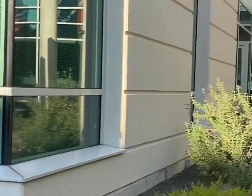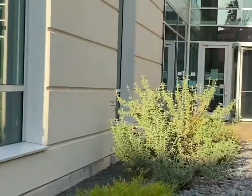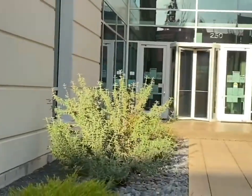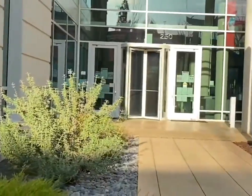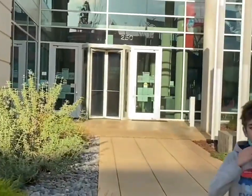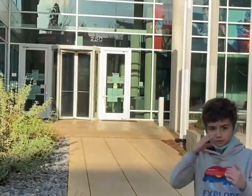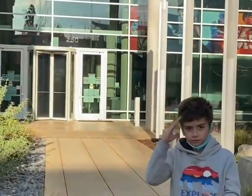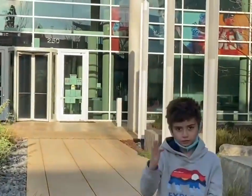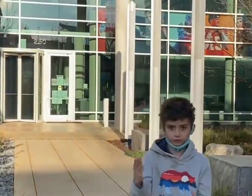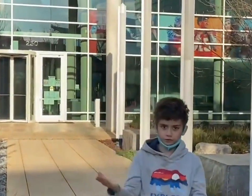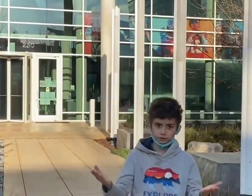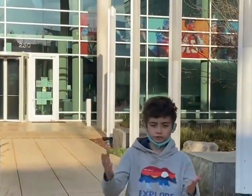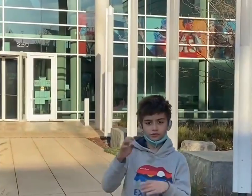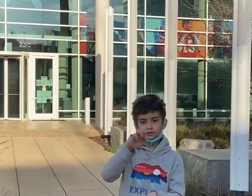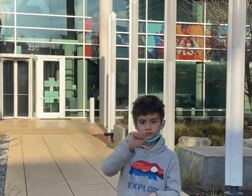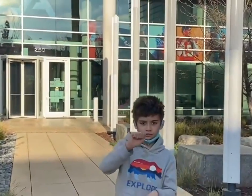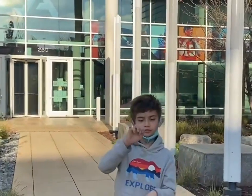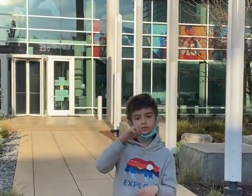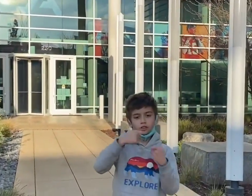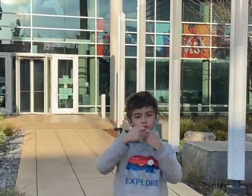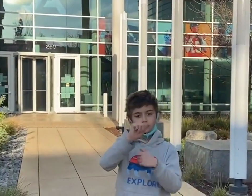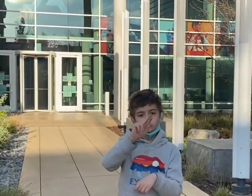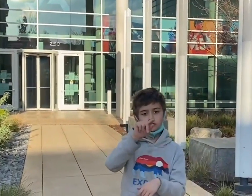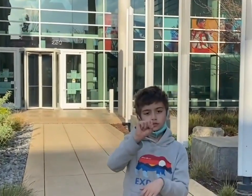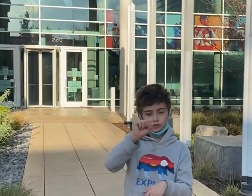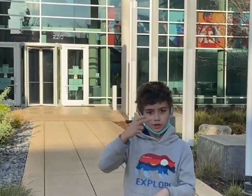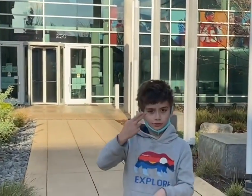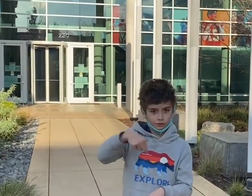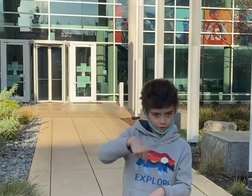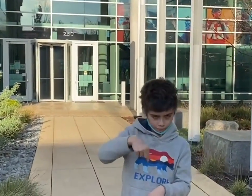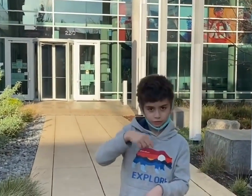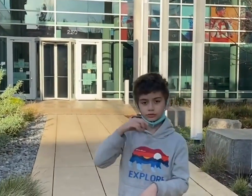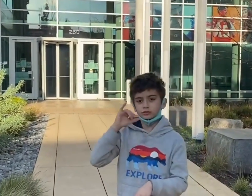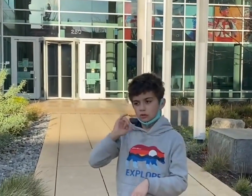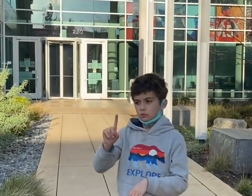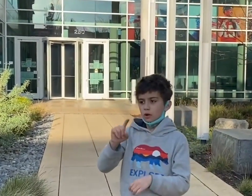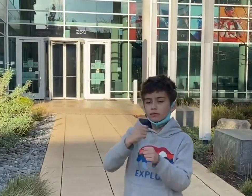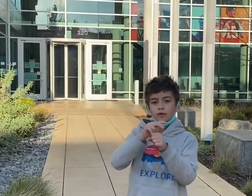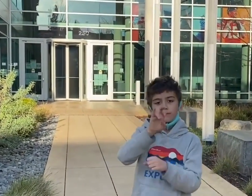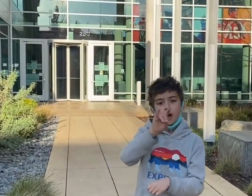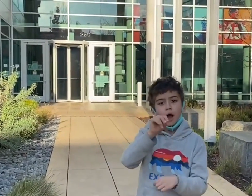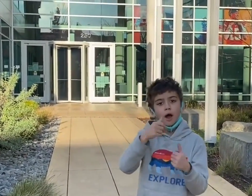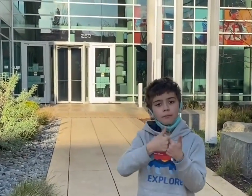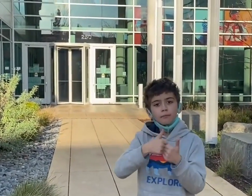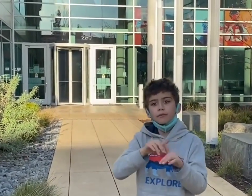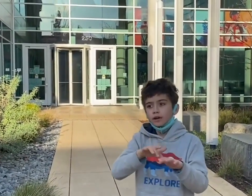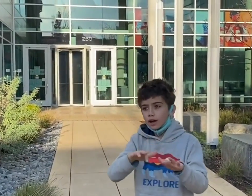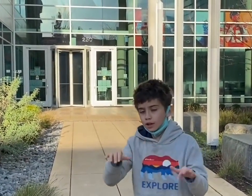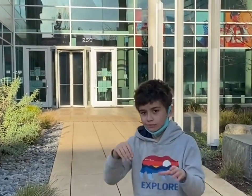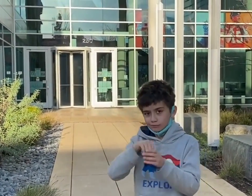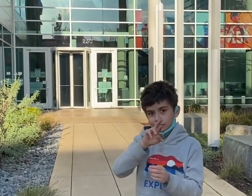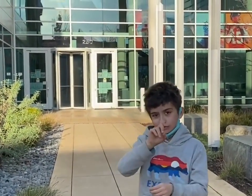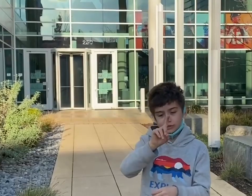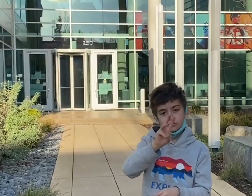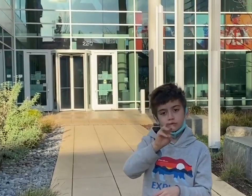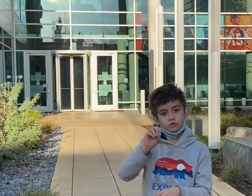Hi, we're here at the headquarters for Electronic Arts, or EA Games, where they make all their video games, located in Redwood City.